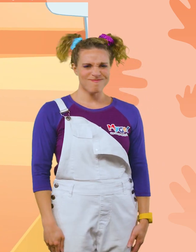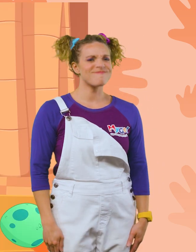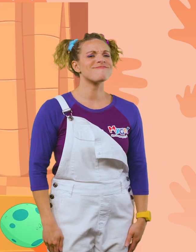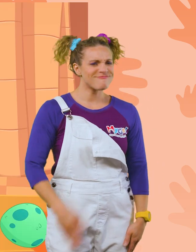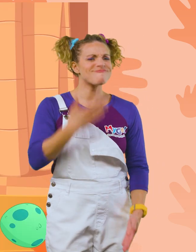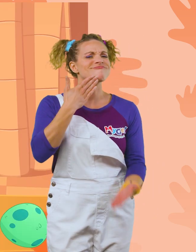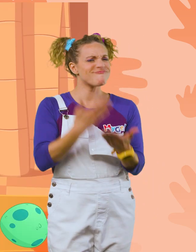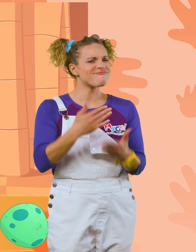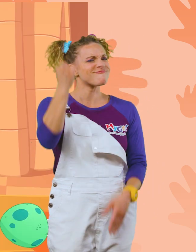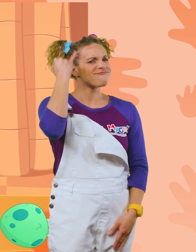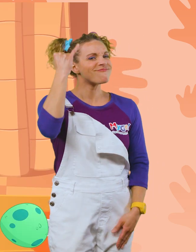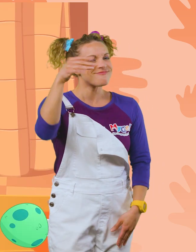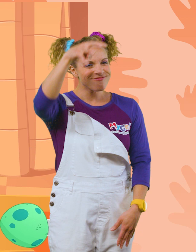What a good idea, Mila.